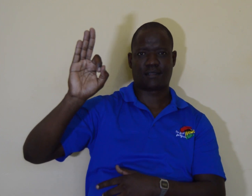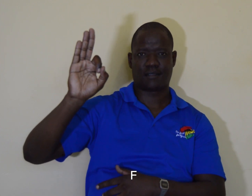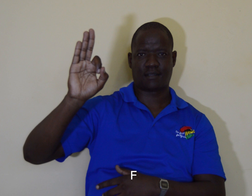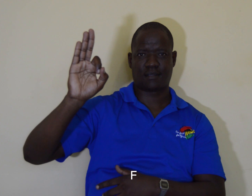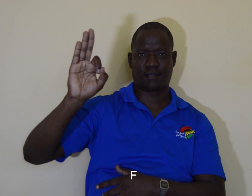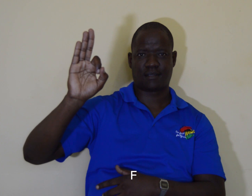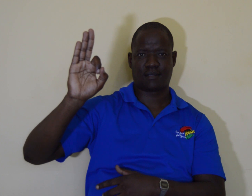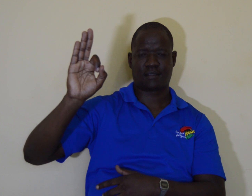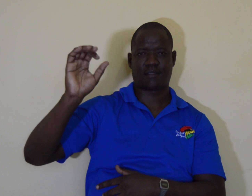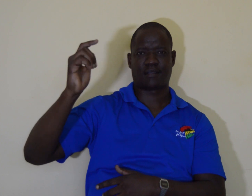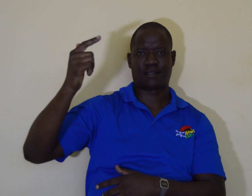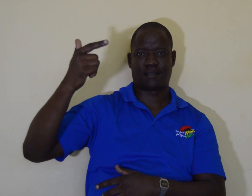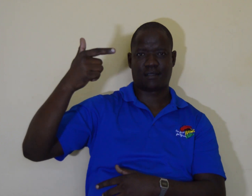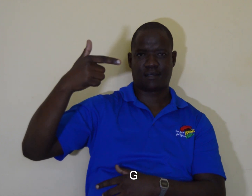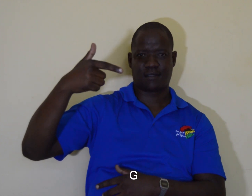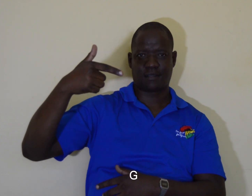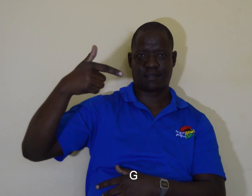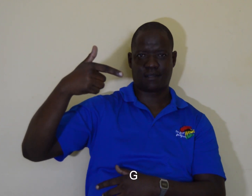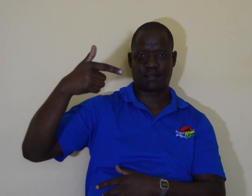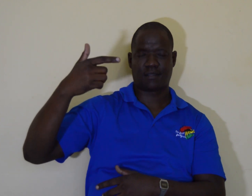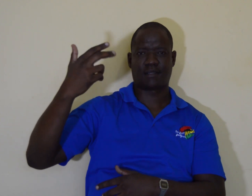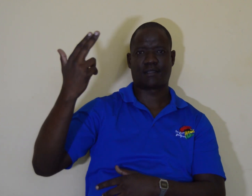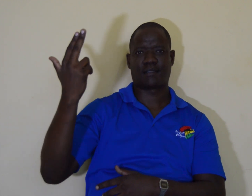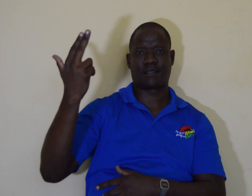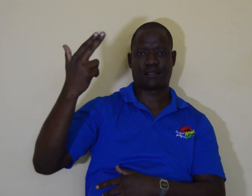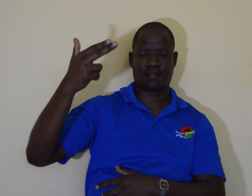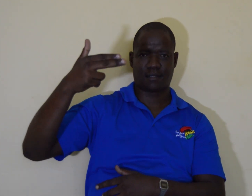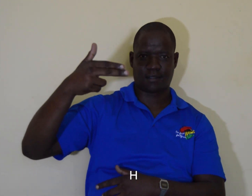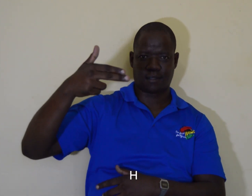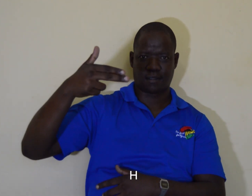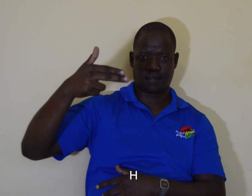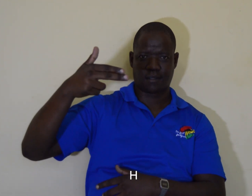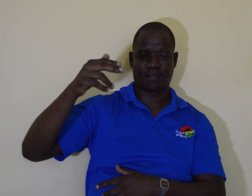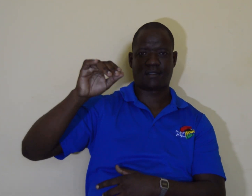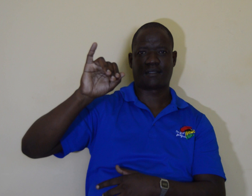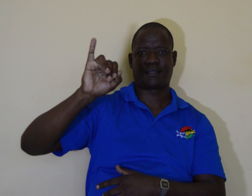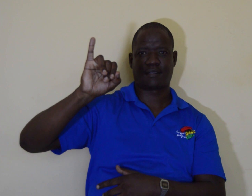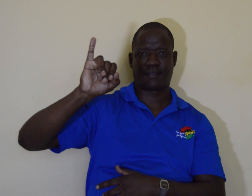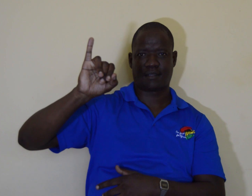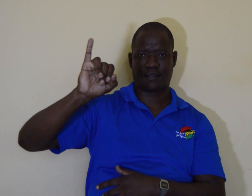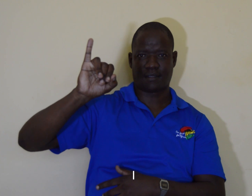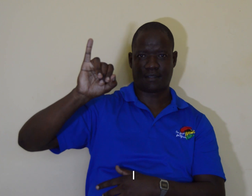F, G, H, I,